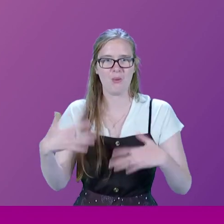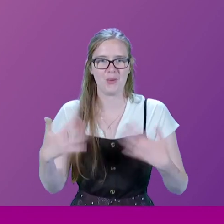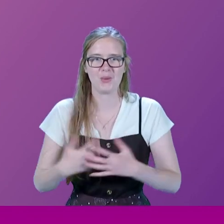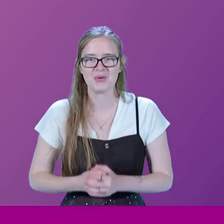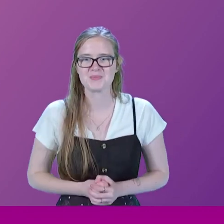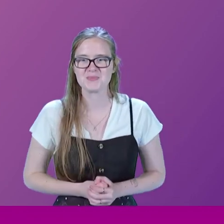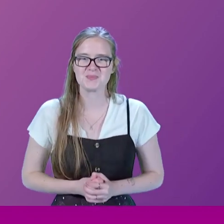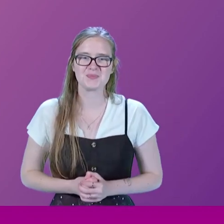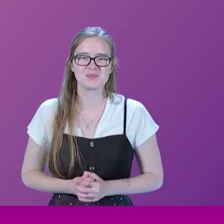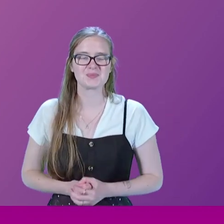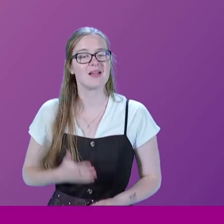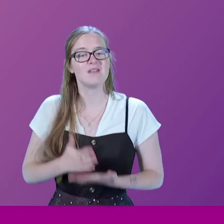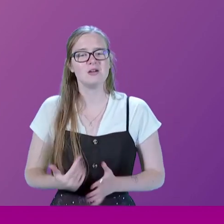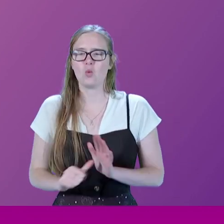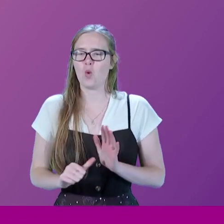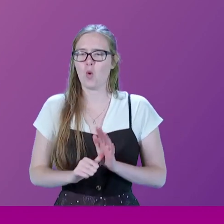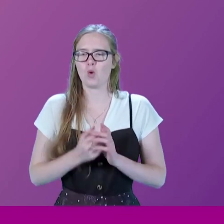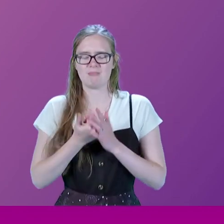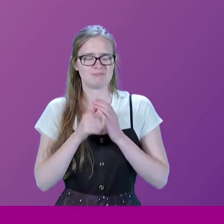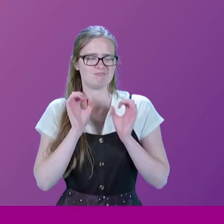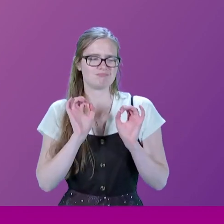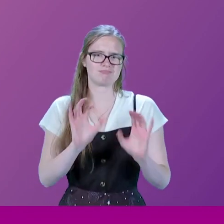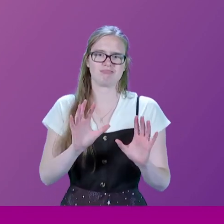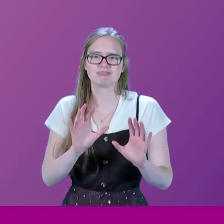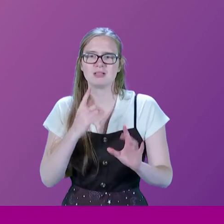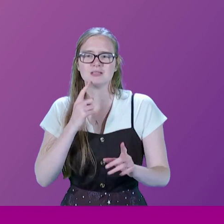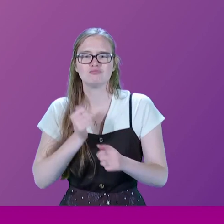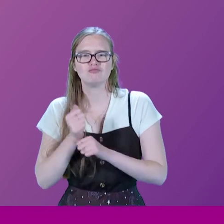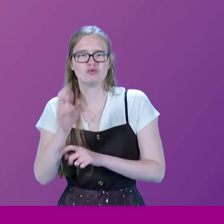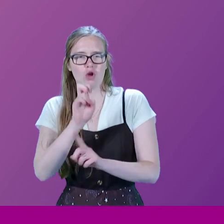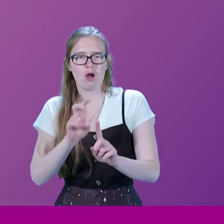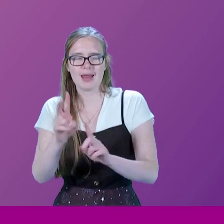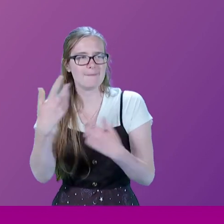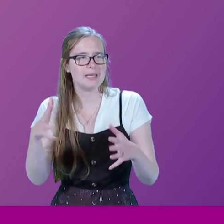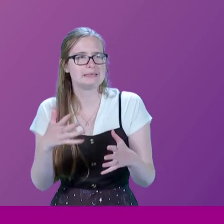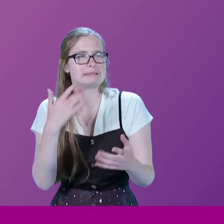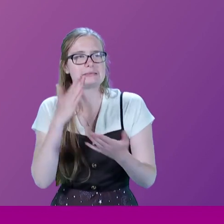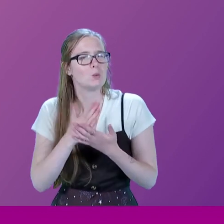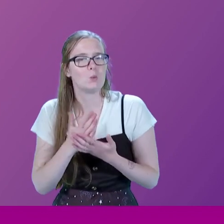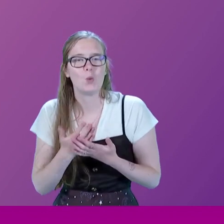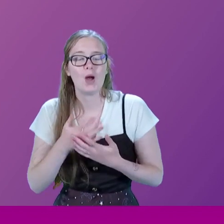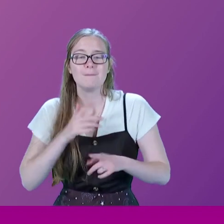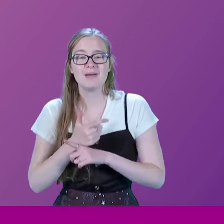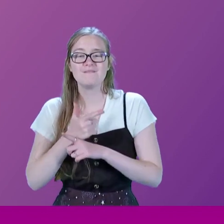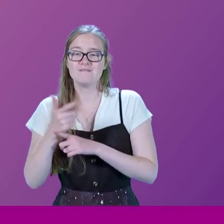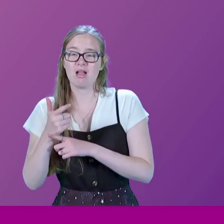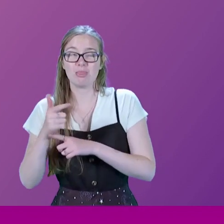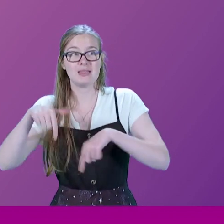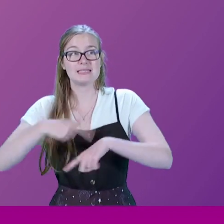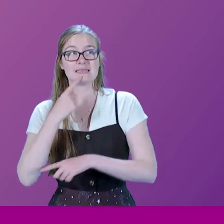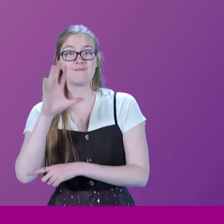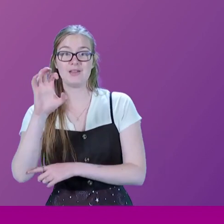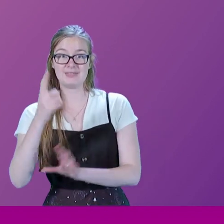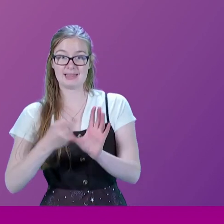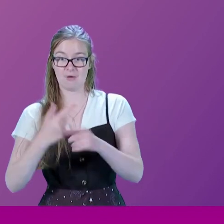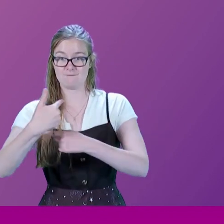it's very difficult for me to say what my most epic journey has been. I have now filmed, this is the 15th